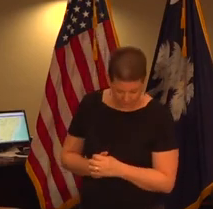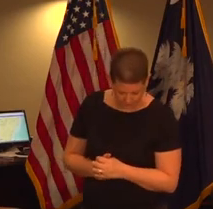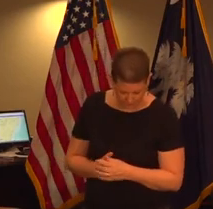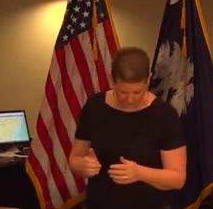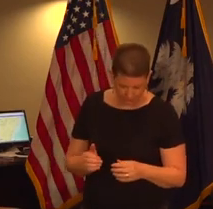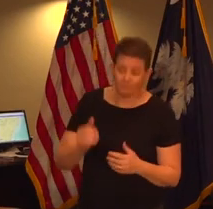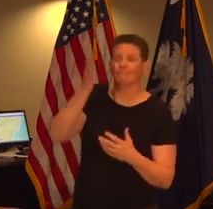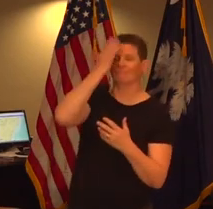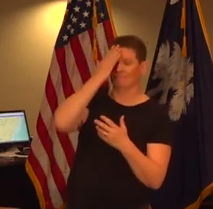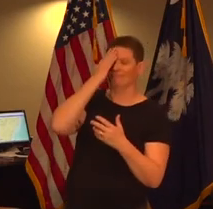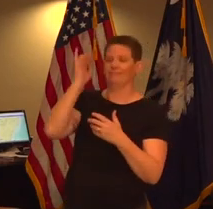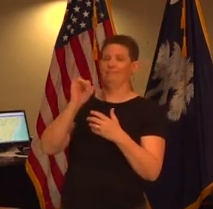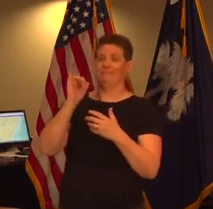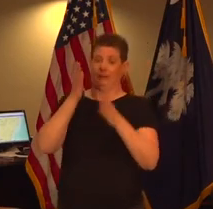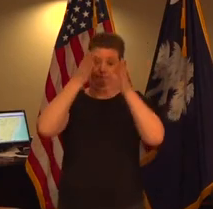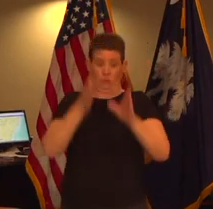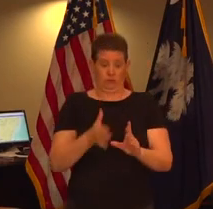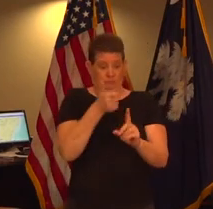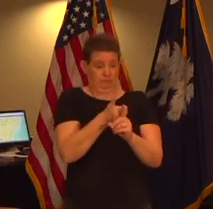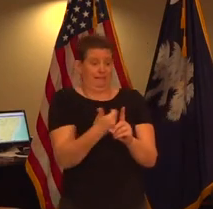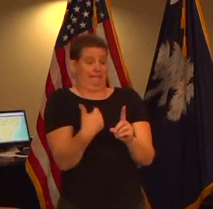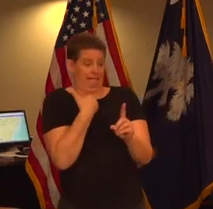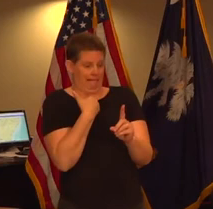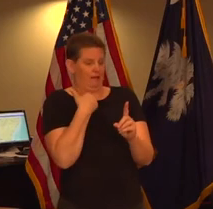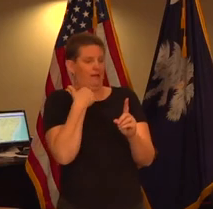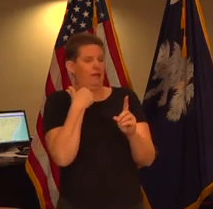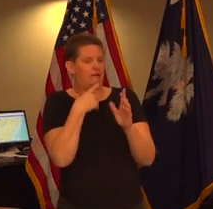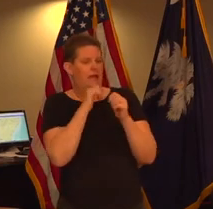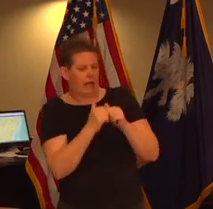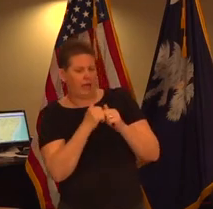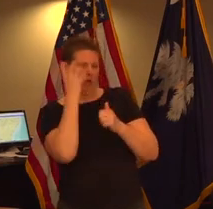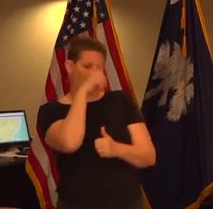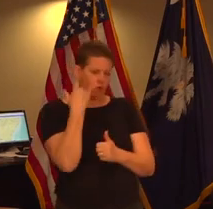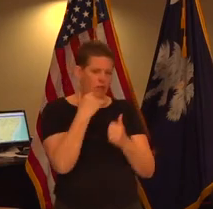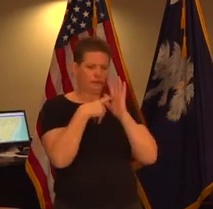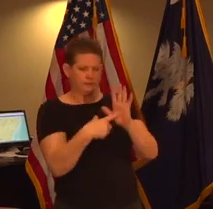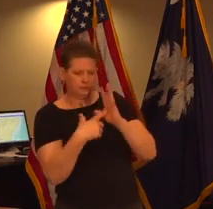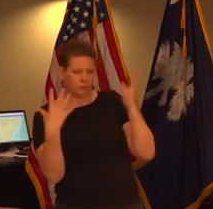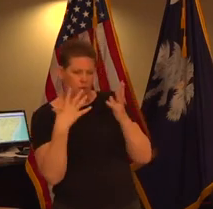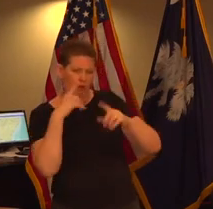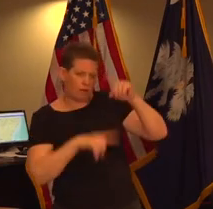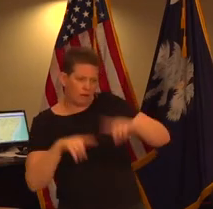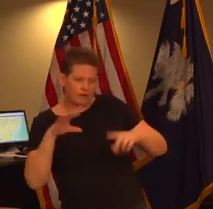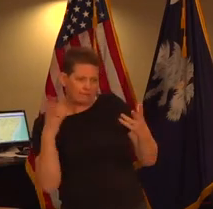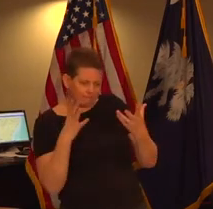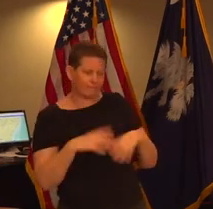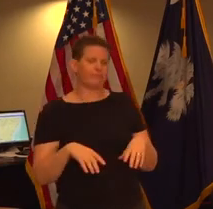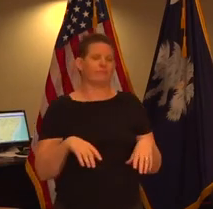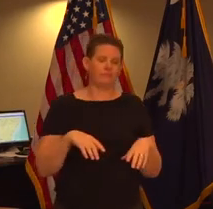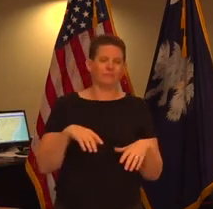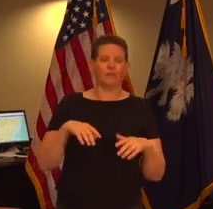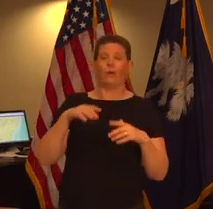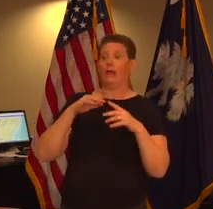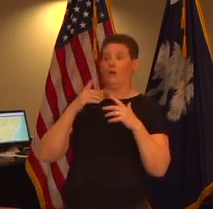can be a spectrum of symptoms a variety of symptoms but in order to do um sort of mass screening if you